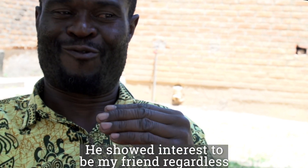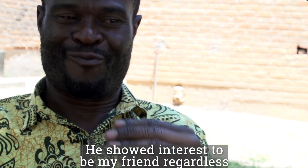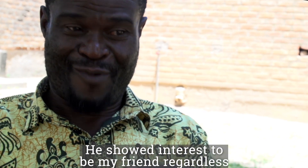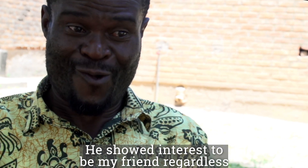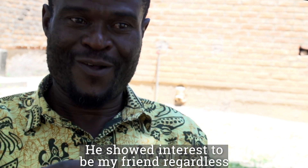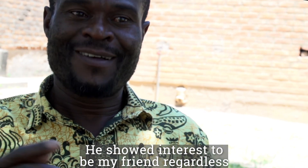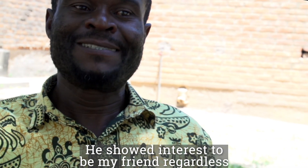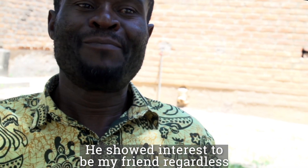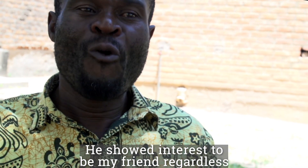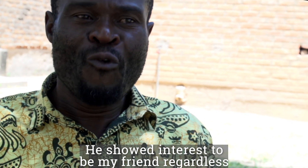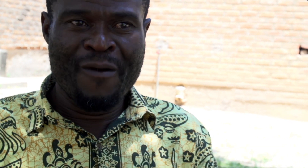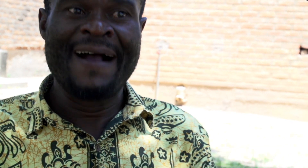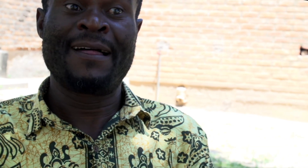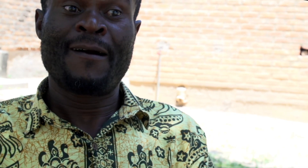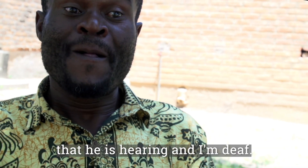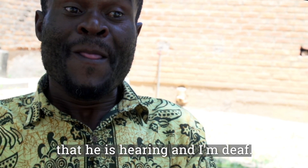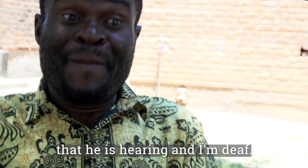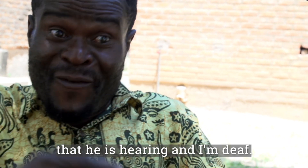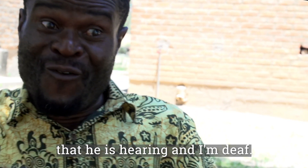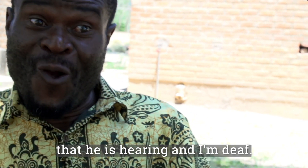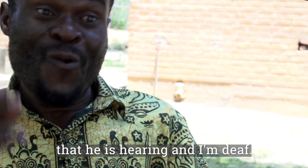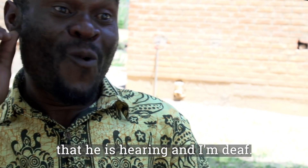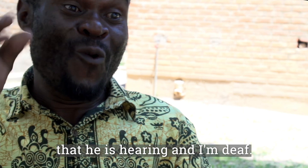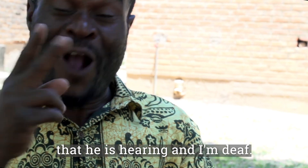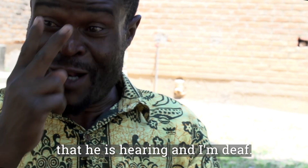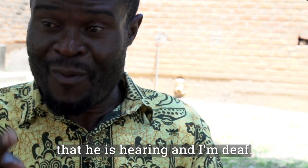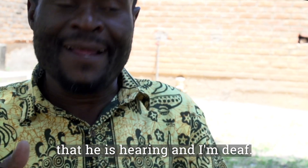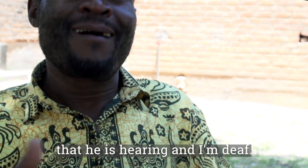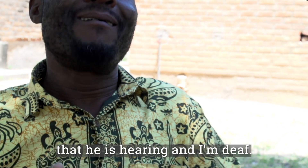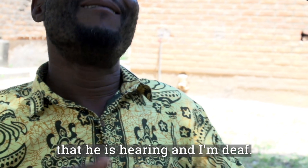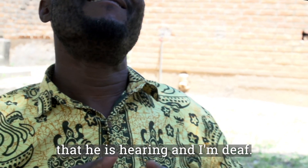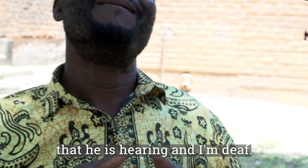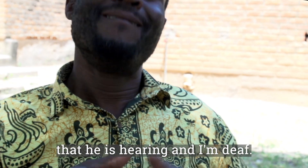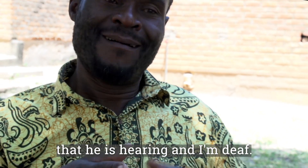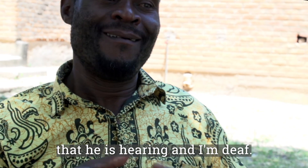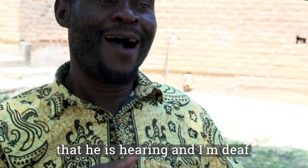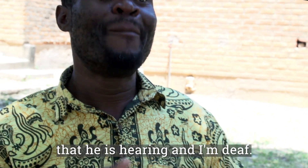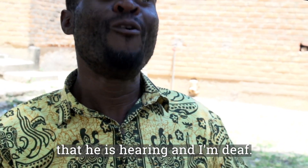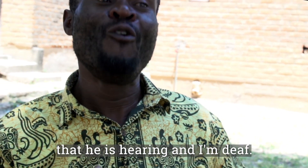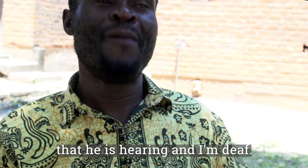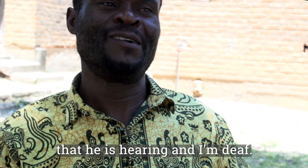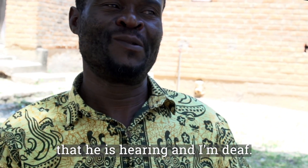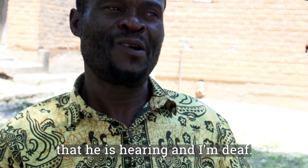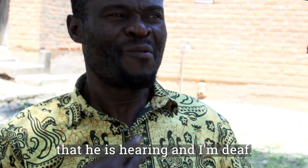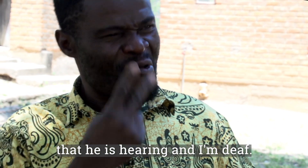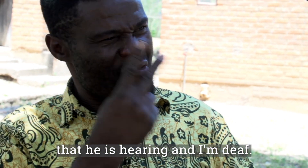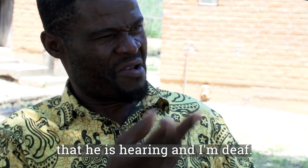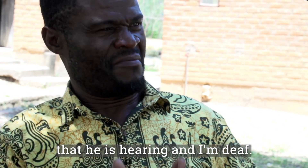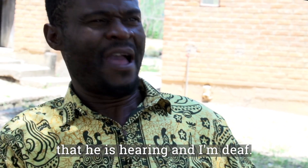maybe to to be my friend without regarding That he's he's a hearing